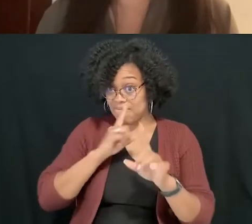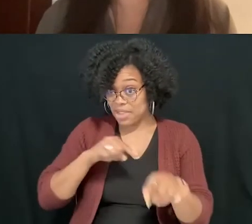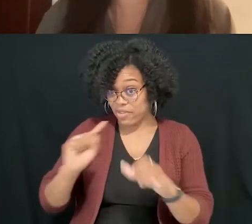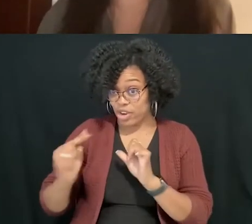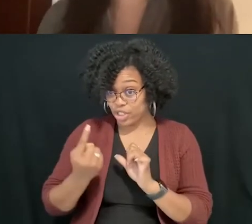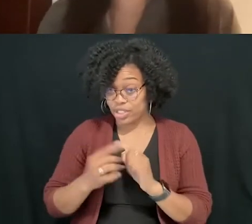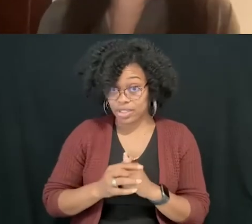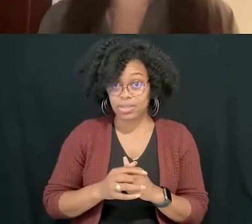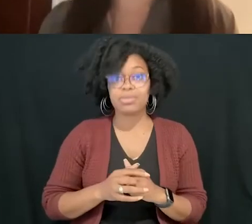I'd love to.